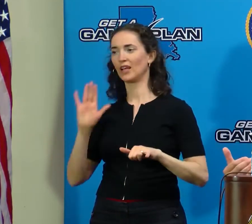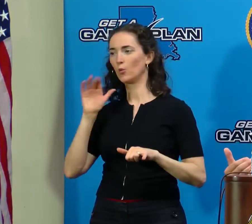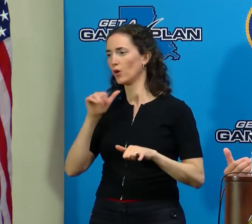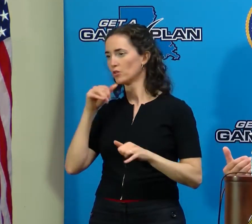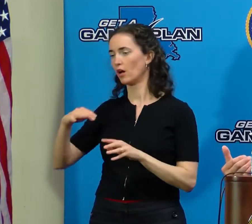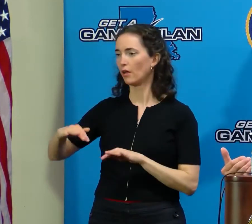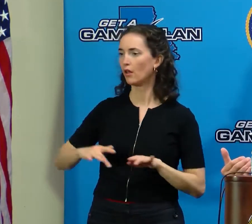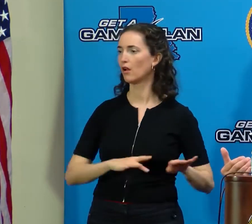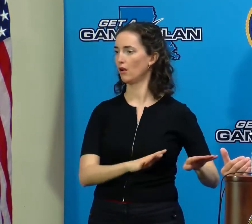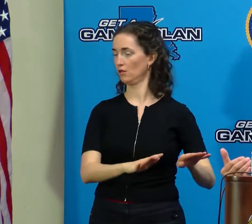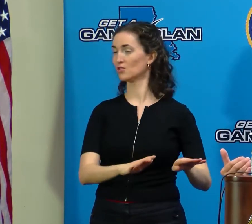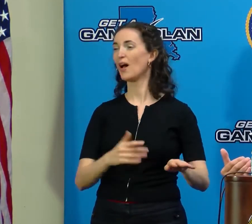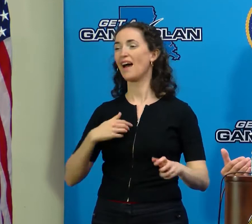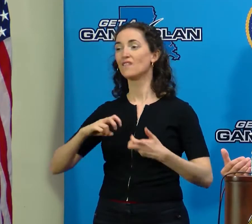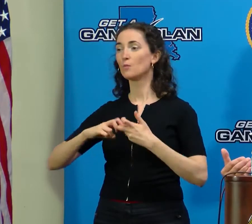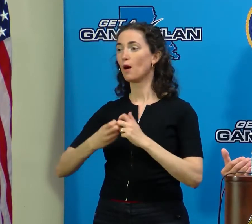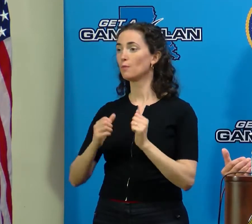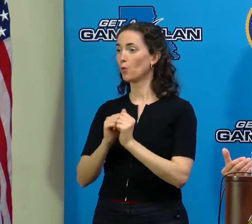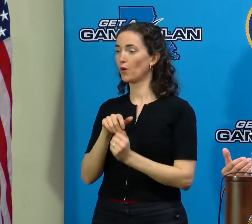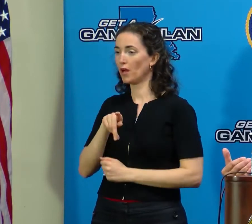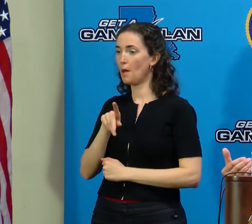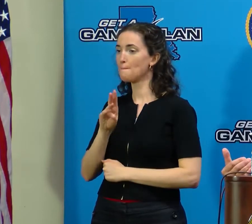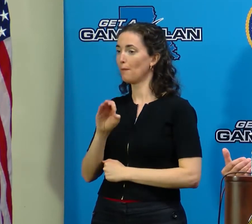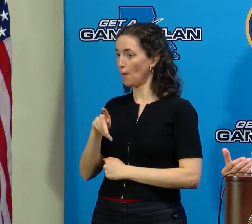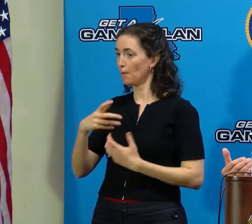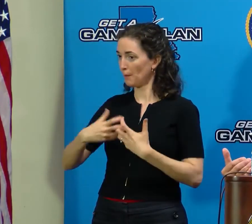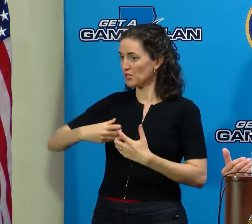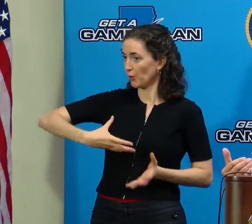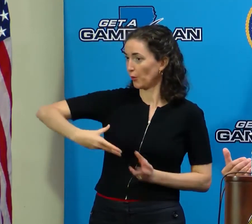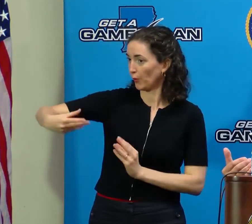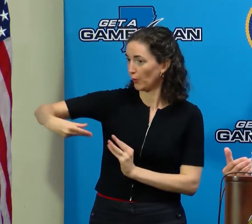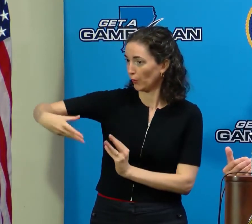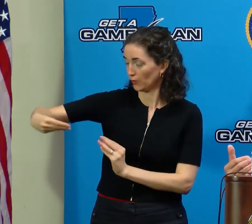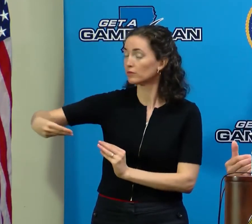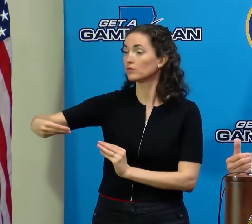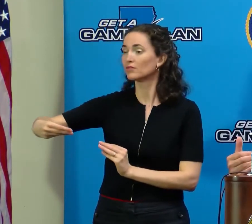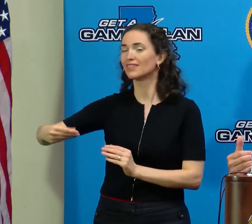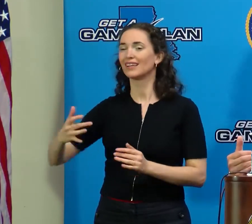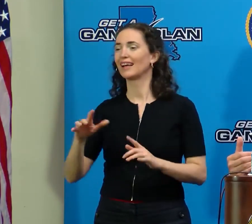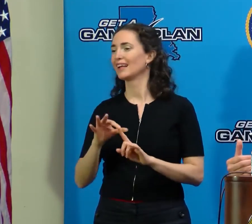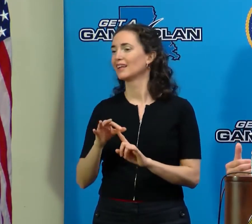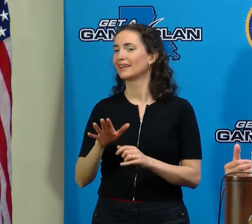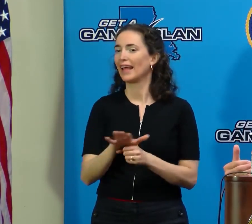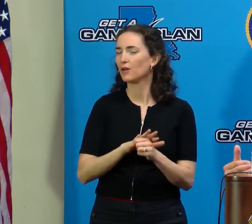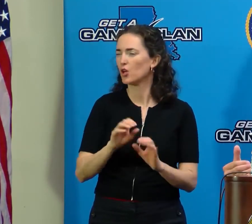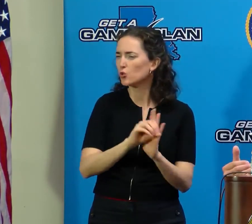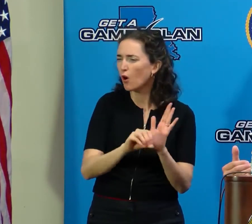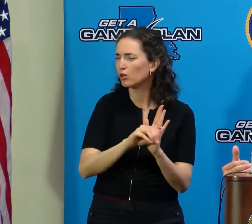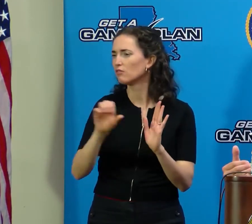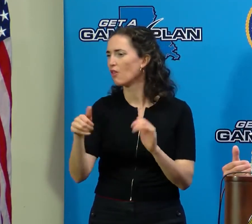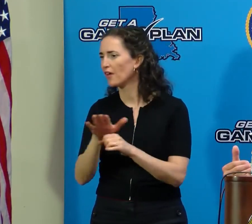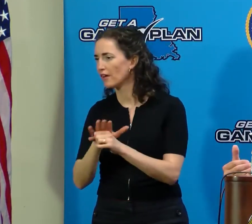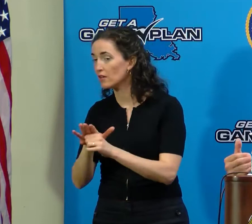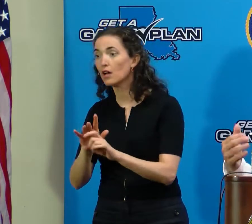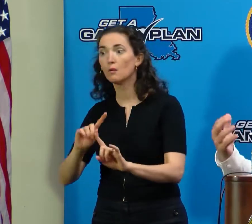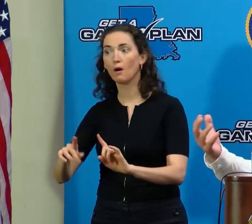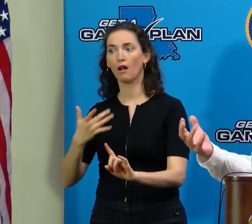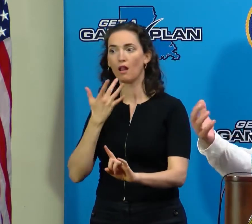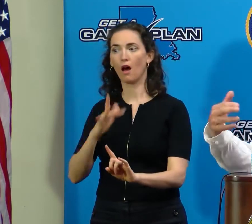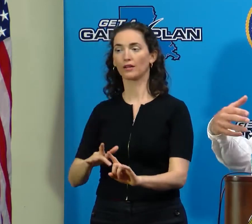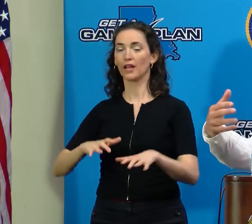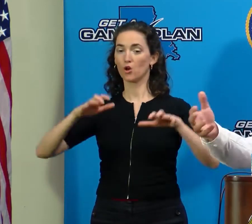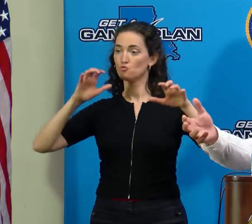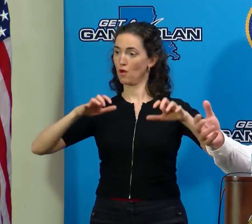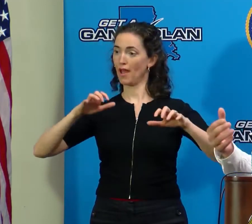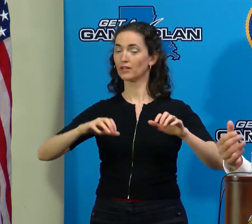Orleans, but we're very pleased to say that New Orleans actually withstood the rain quite well, and no